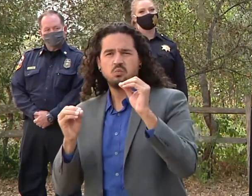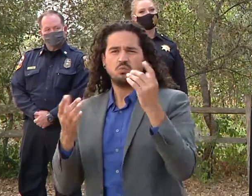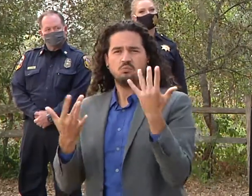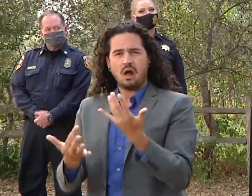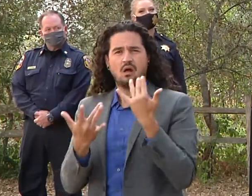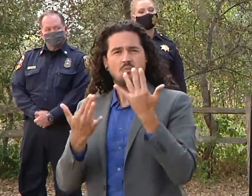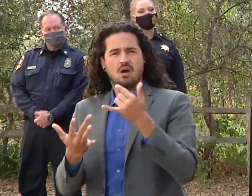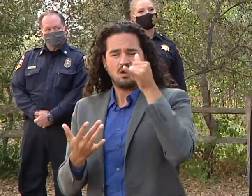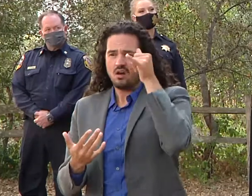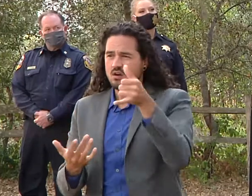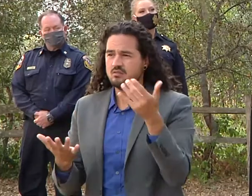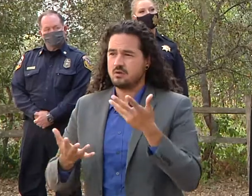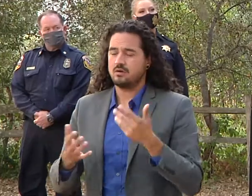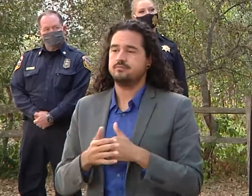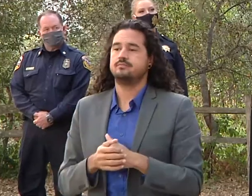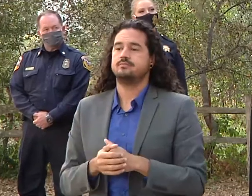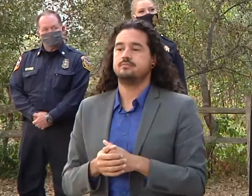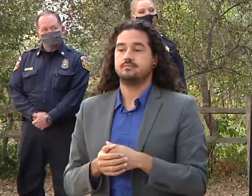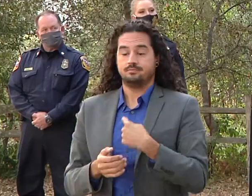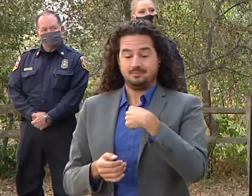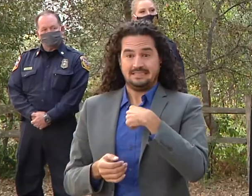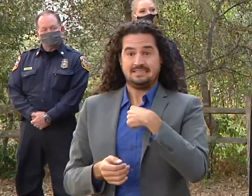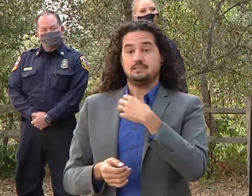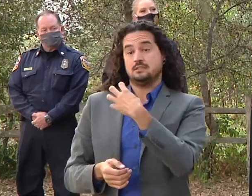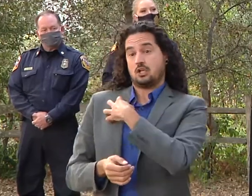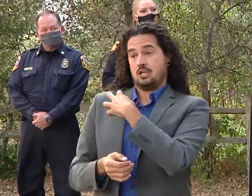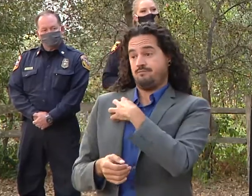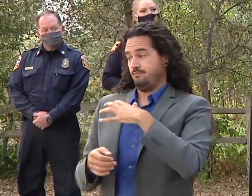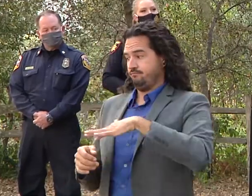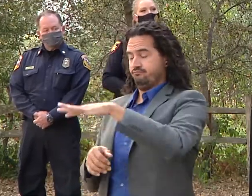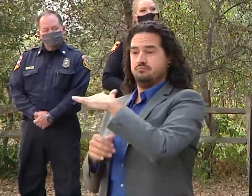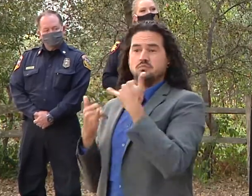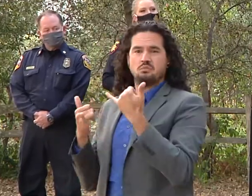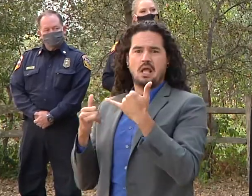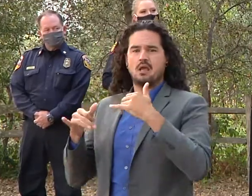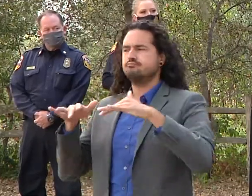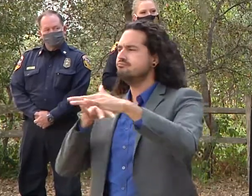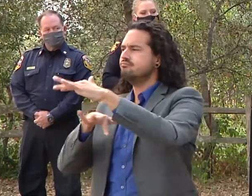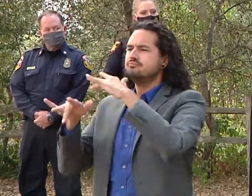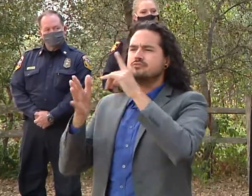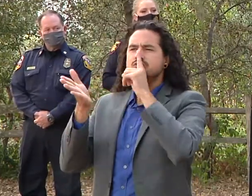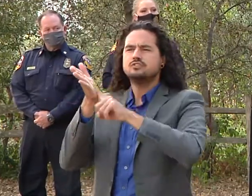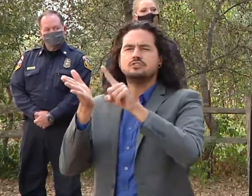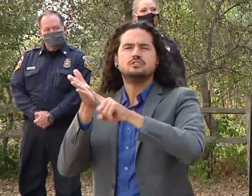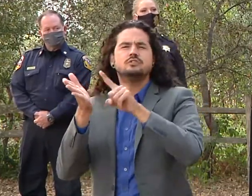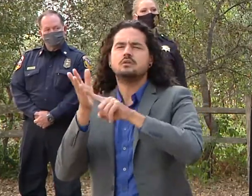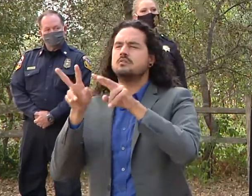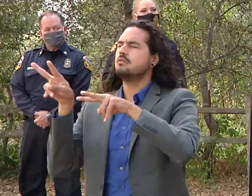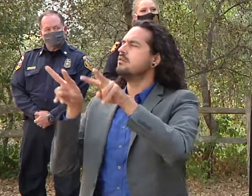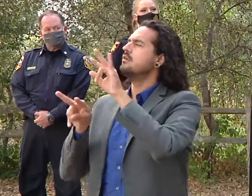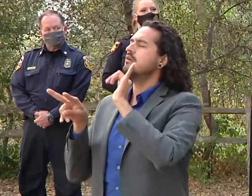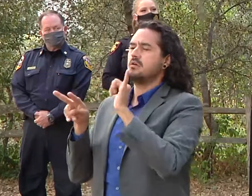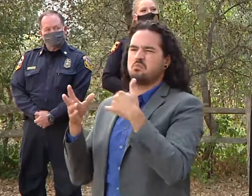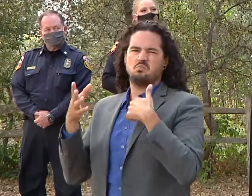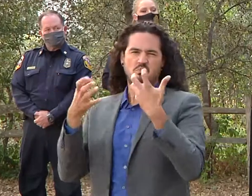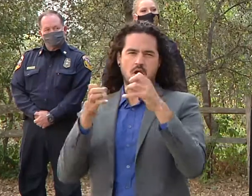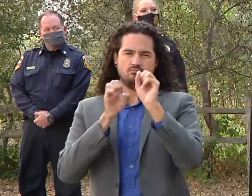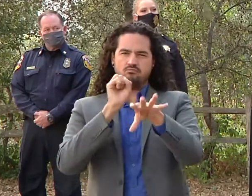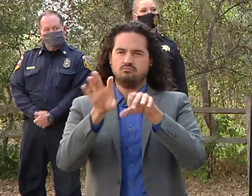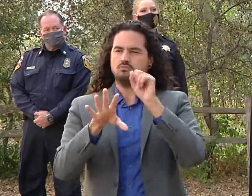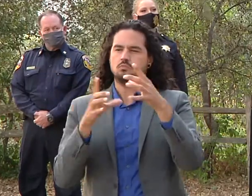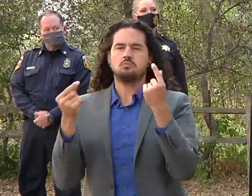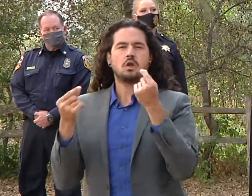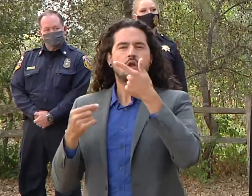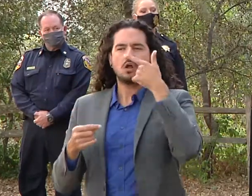we drove around today and i kind of want to just kind of give you a picture of what we saw today but this is something we do and we've done uh